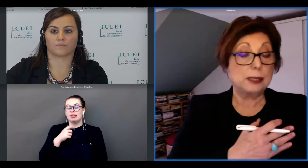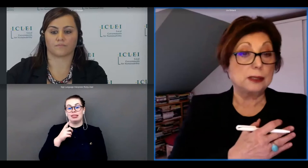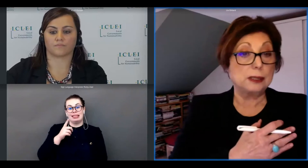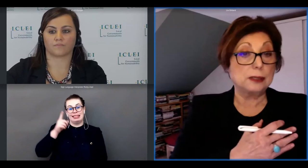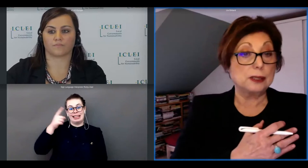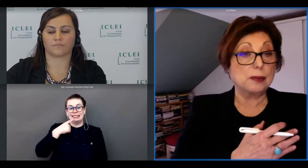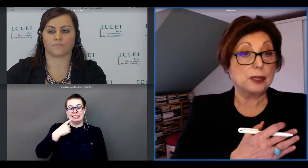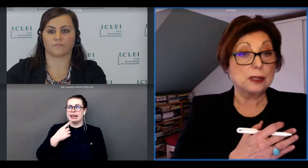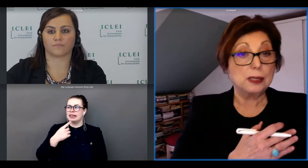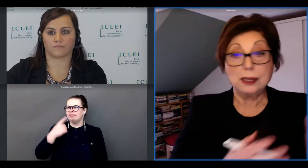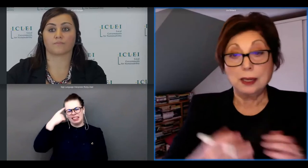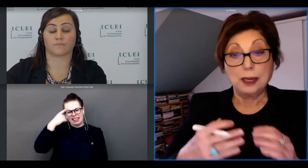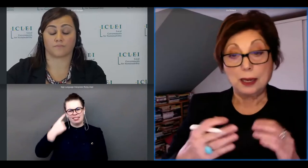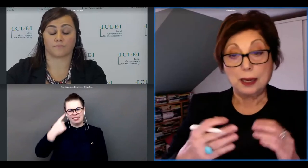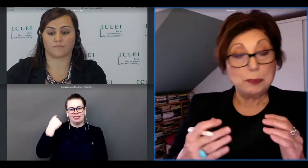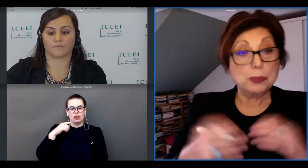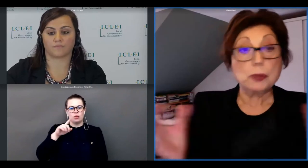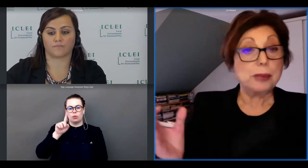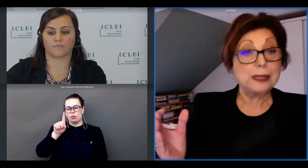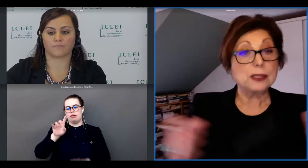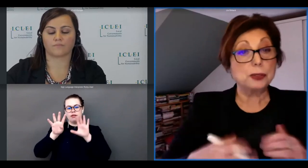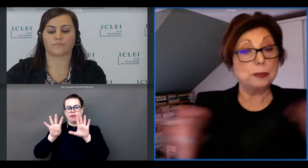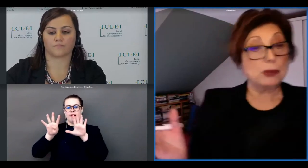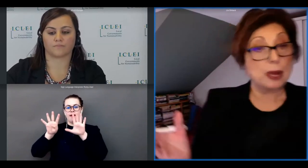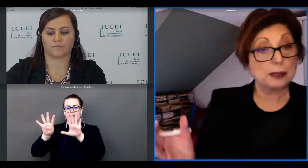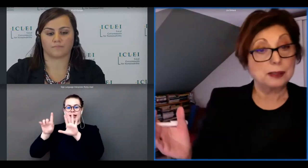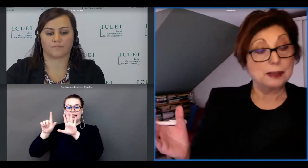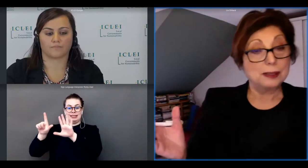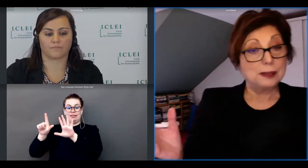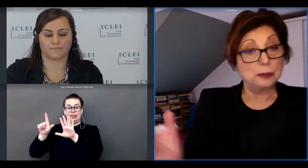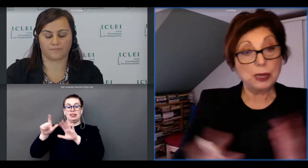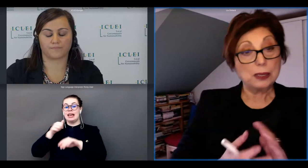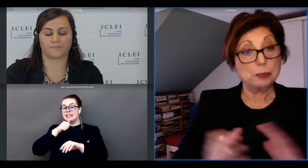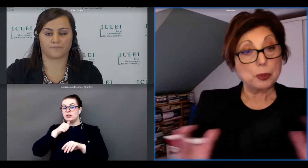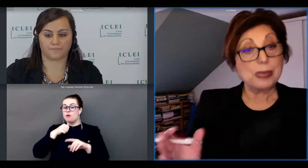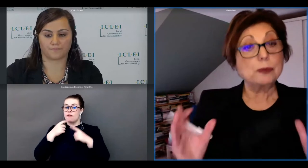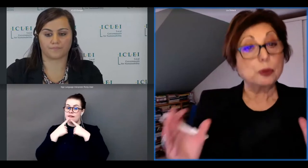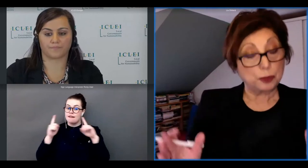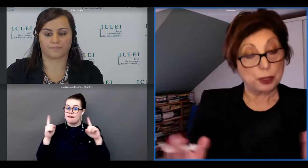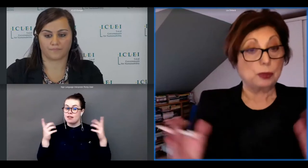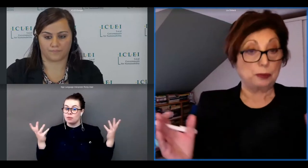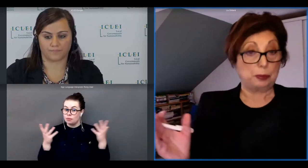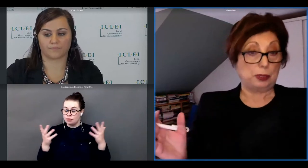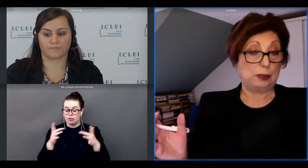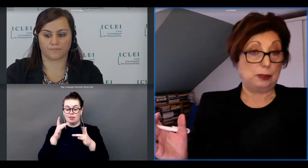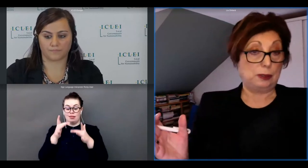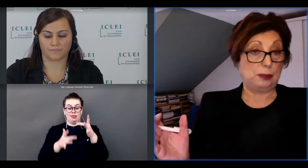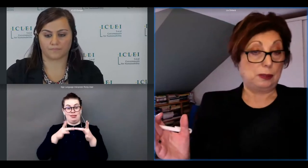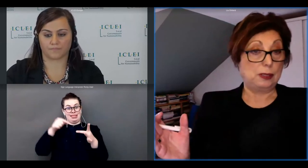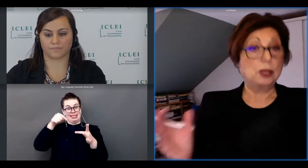in 1997 um broadband is a human right we'll give broadband for free to everyone